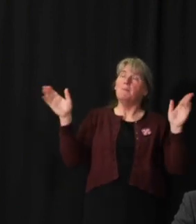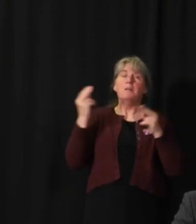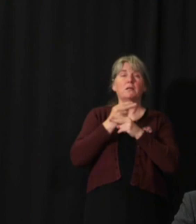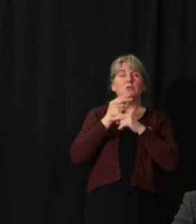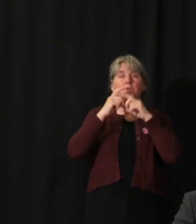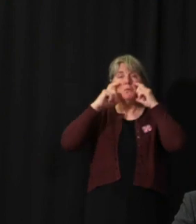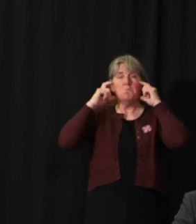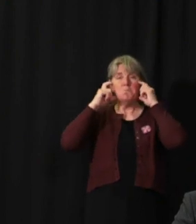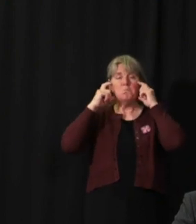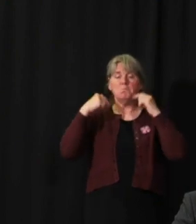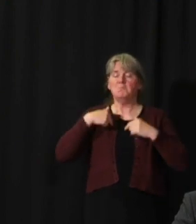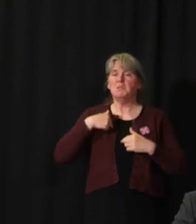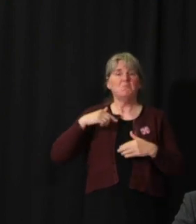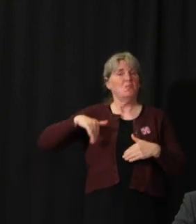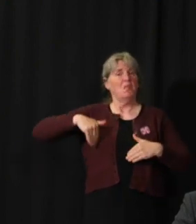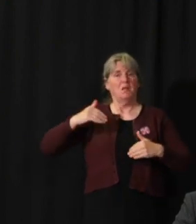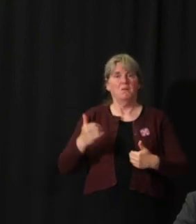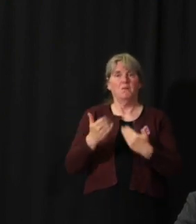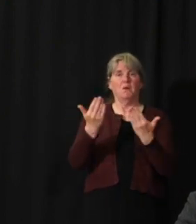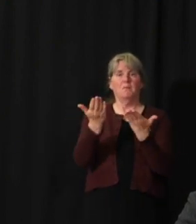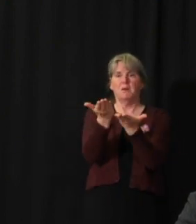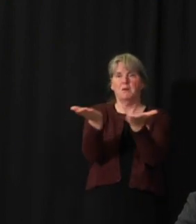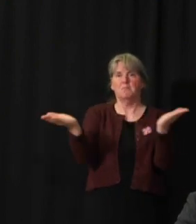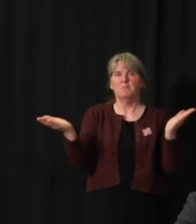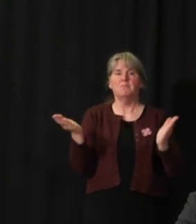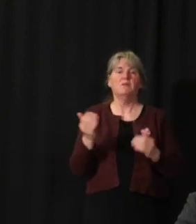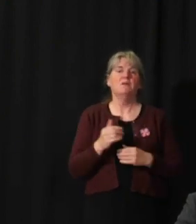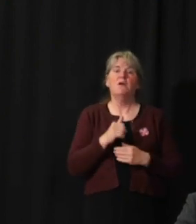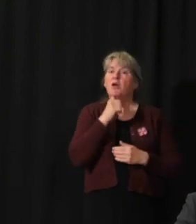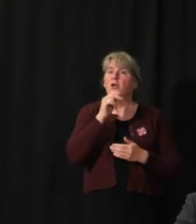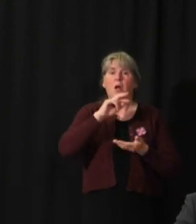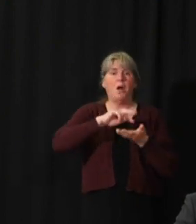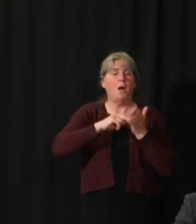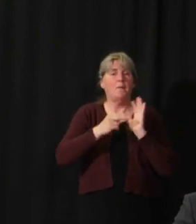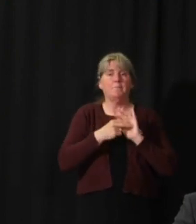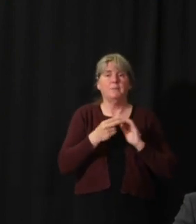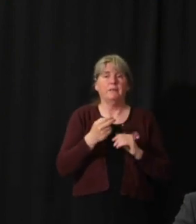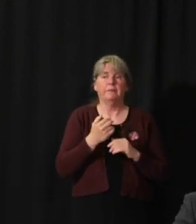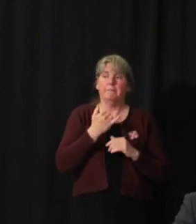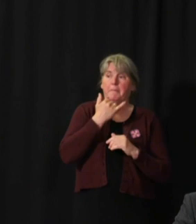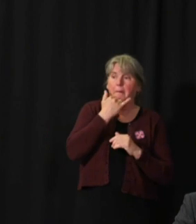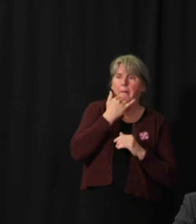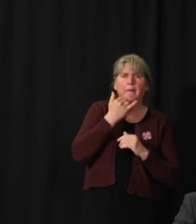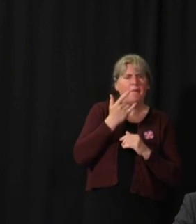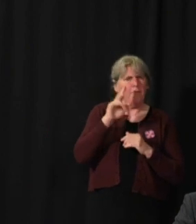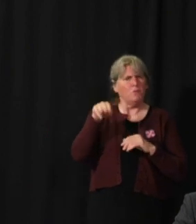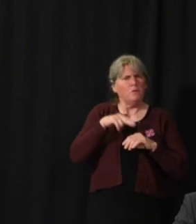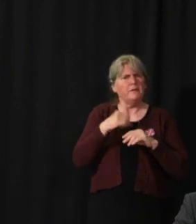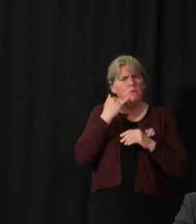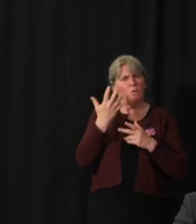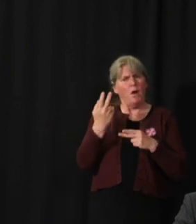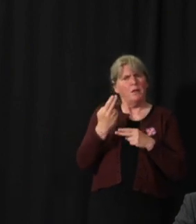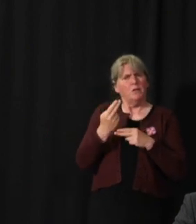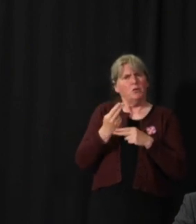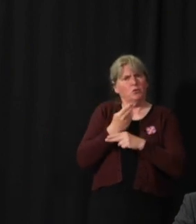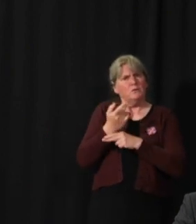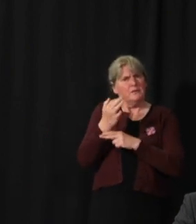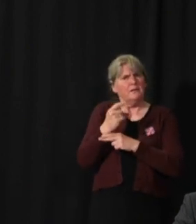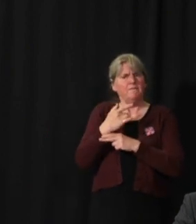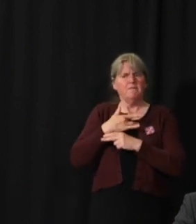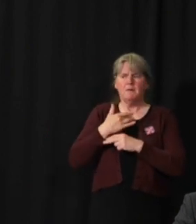I have not made that recommendation. It doesn't mean someone is wrong to use a mask if they feel better